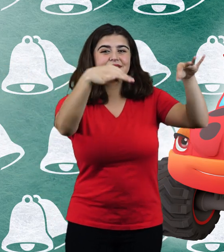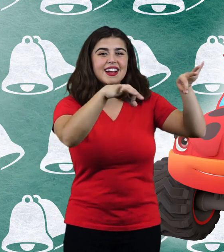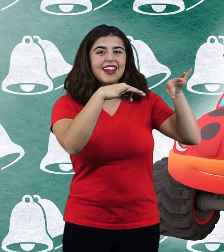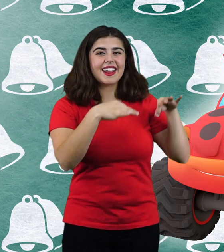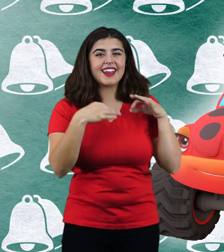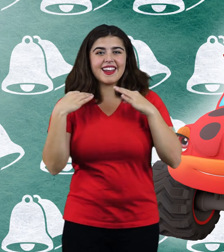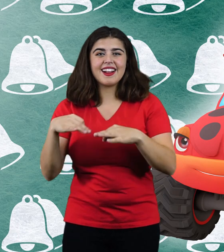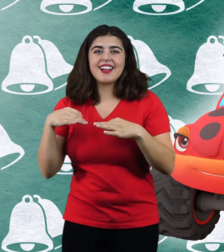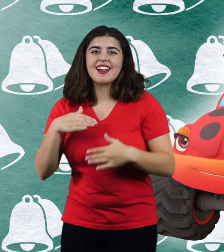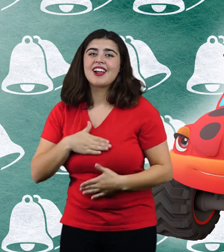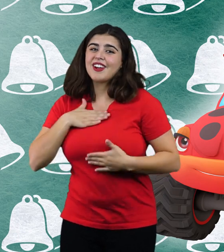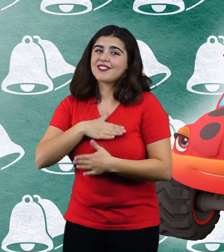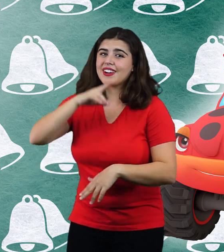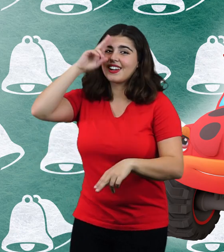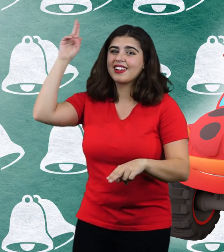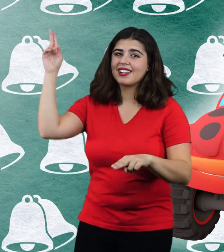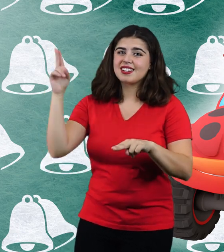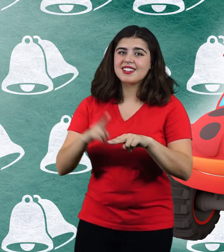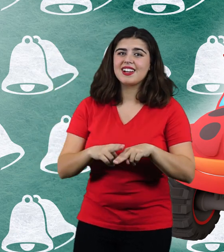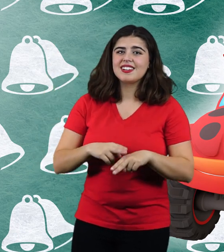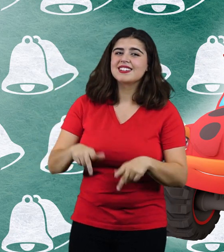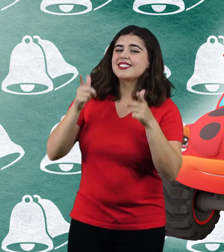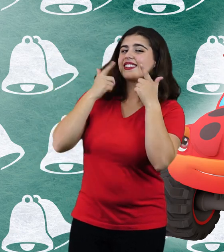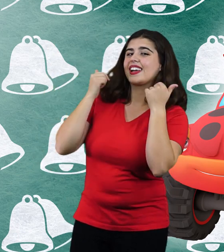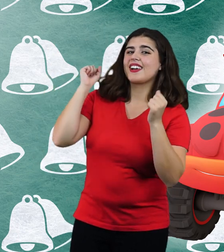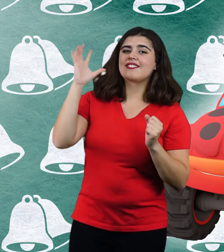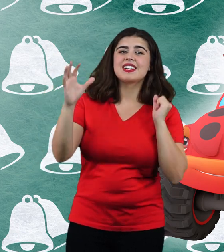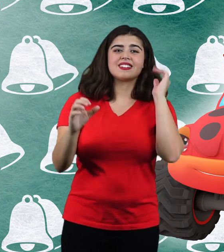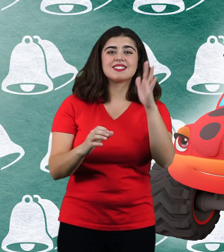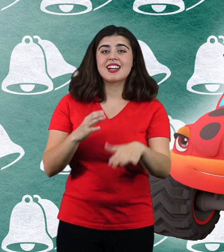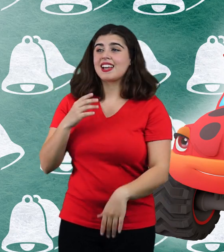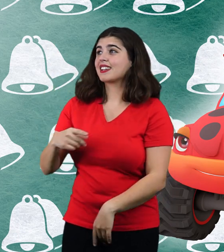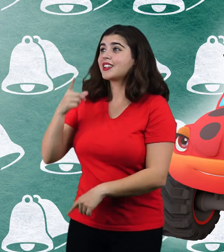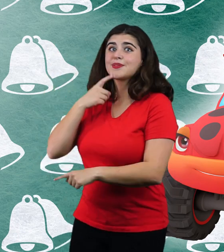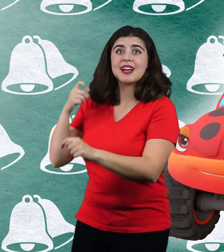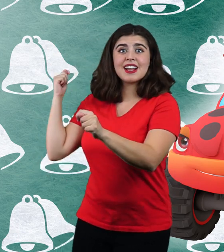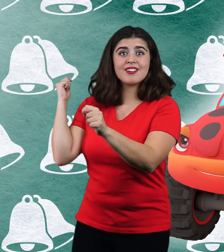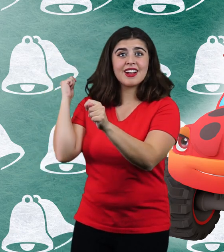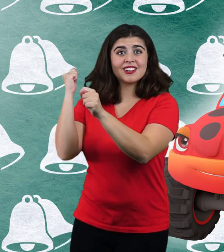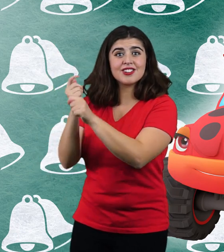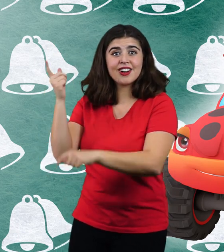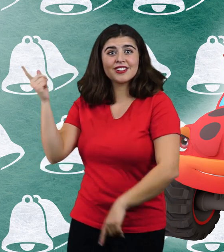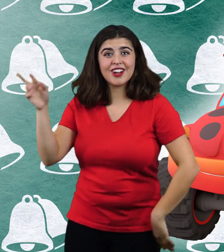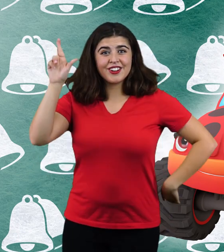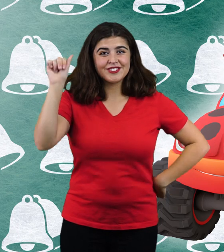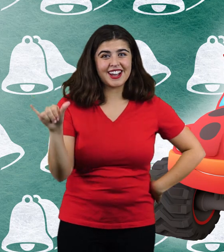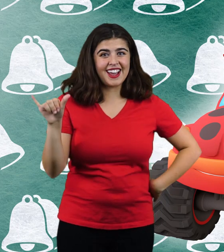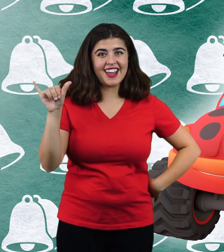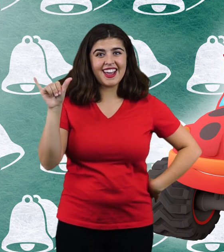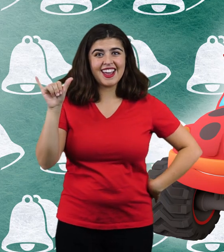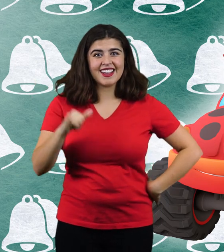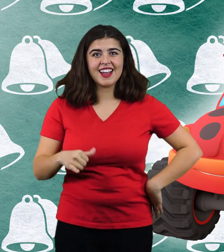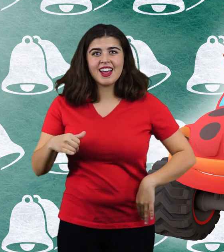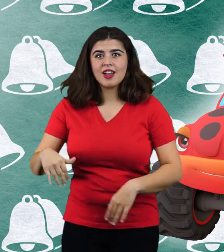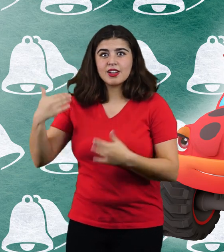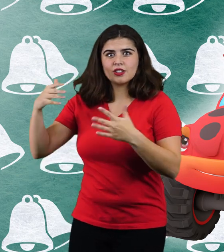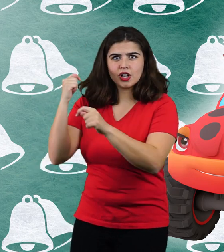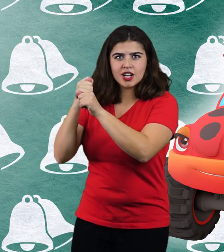the way Oh what fun it is to laugh and sing in the bright red truck called Ray With a